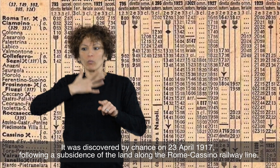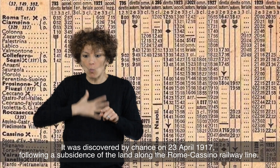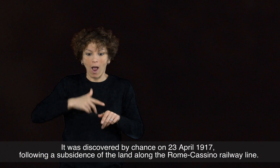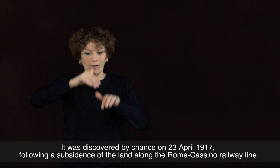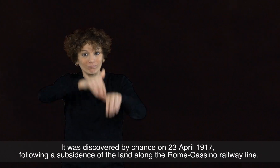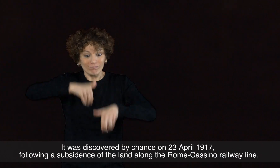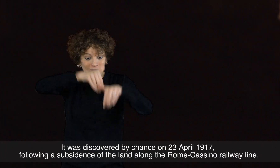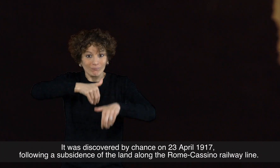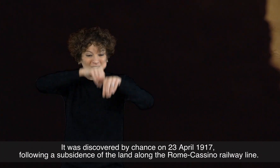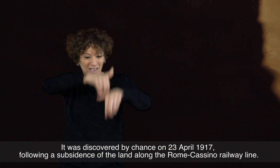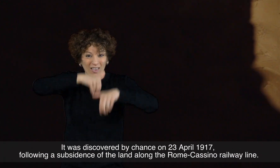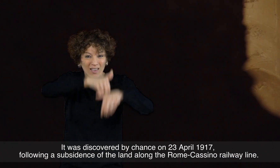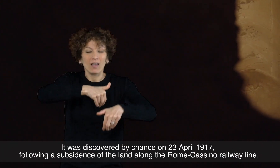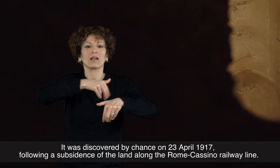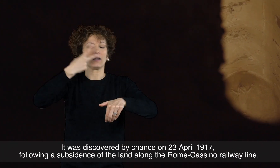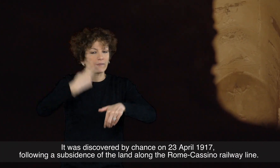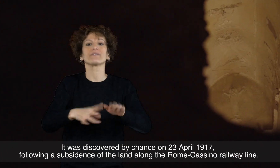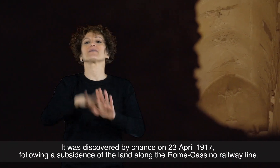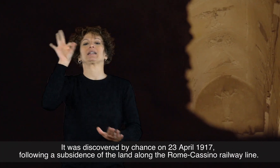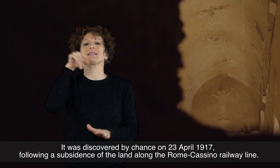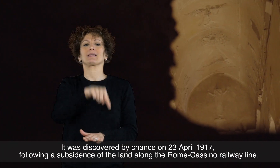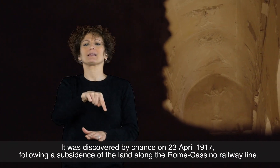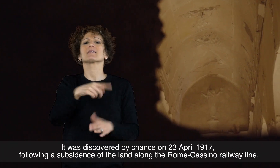land along the Rome Casino railway line.